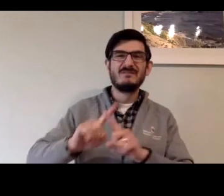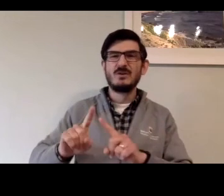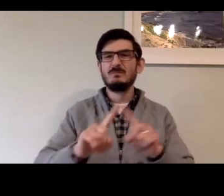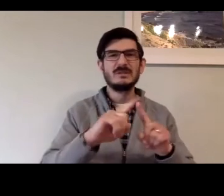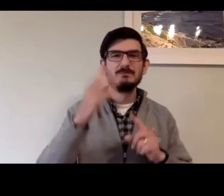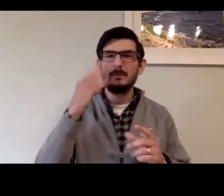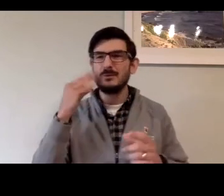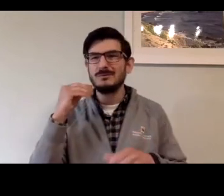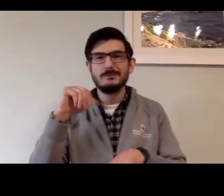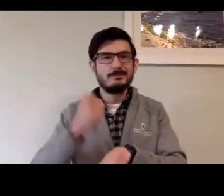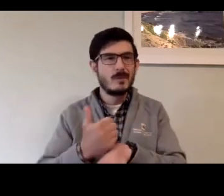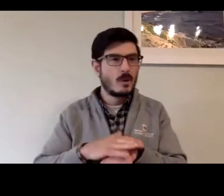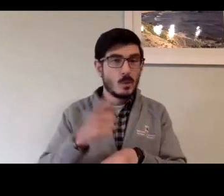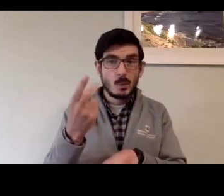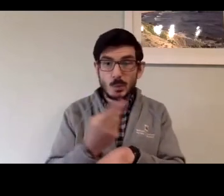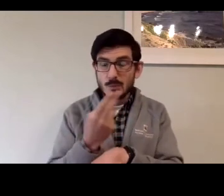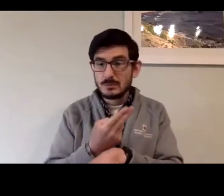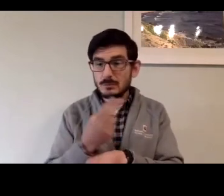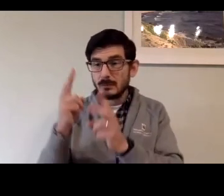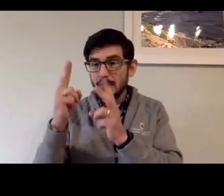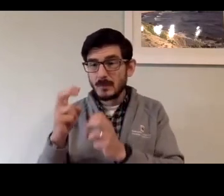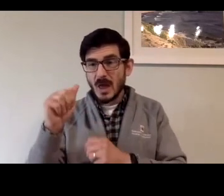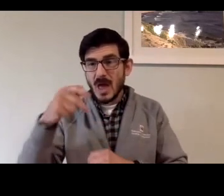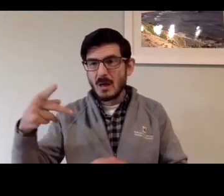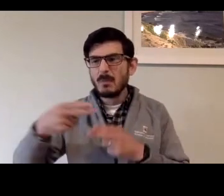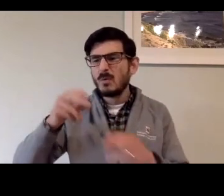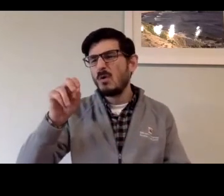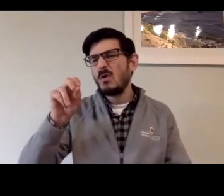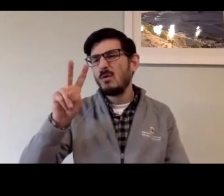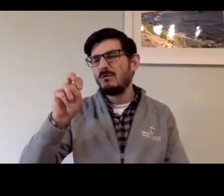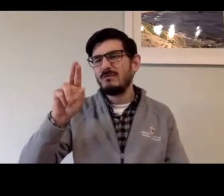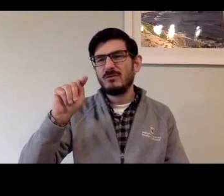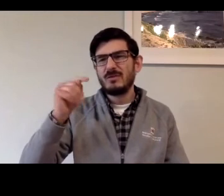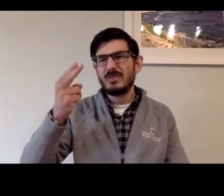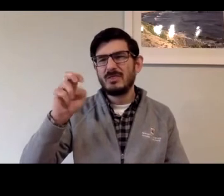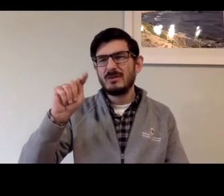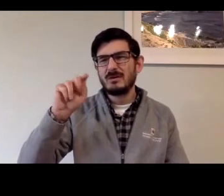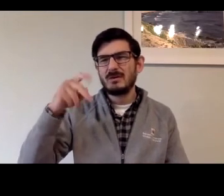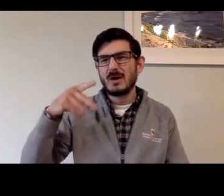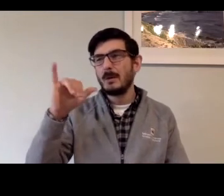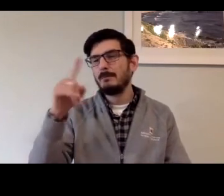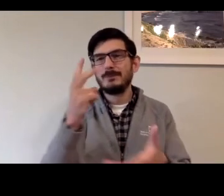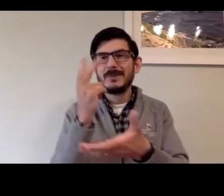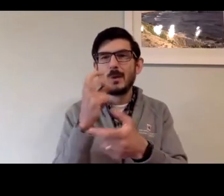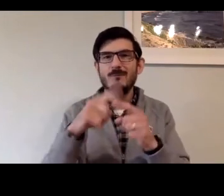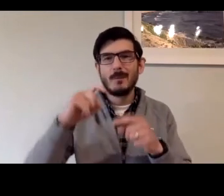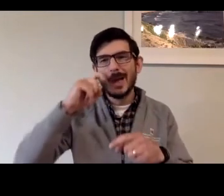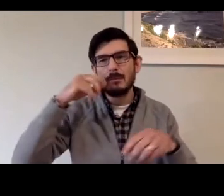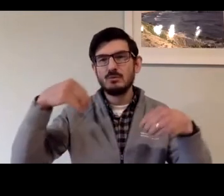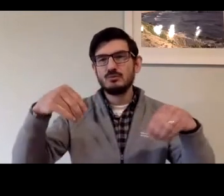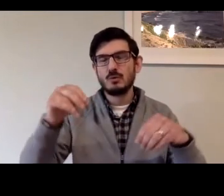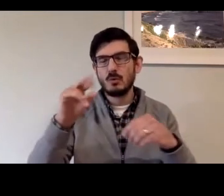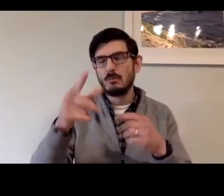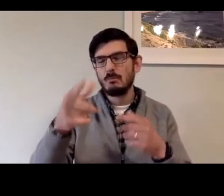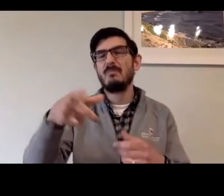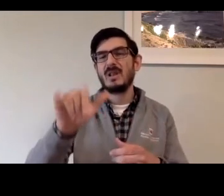or the platform of that particular user. So, therefore, the user's experience is really going to depend